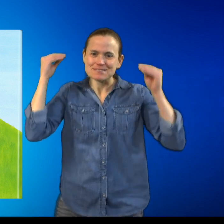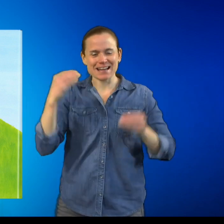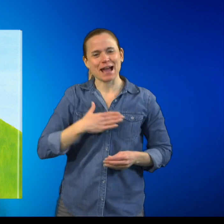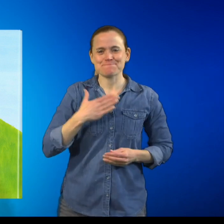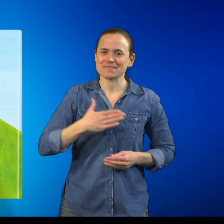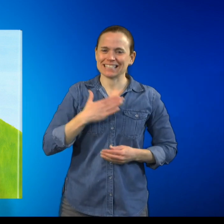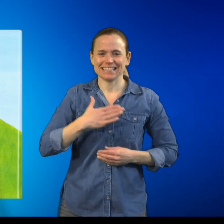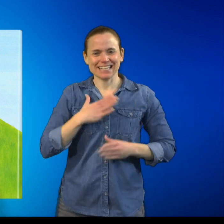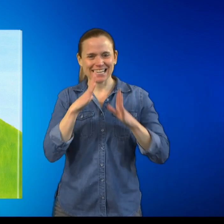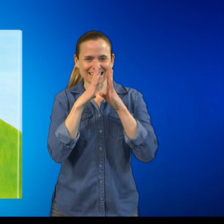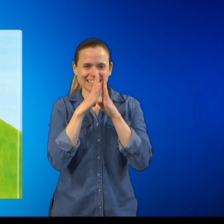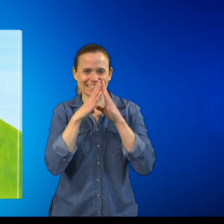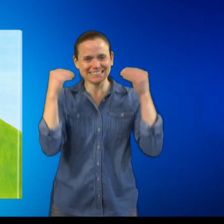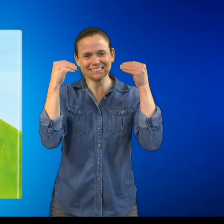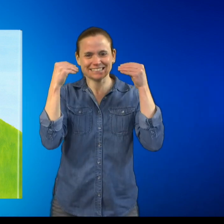It makes him happy.